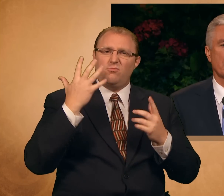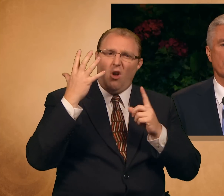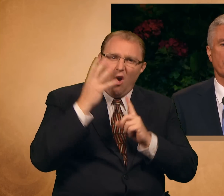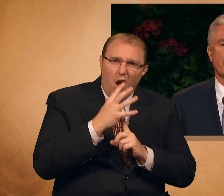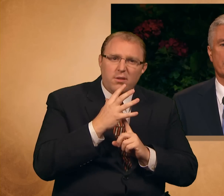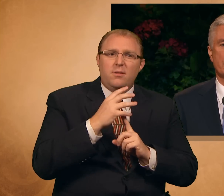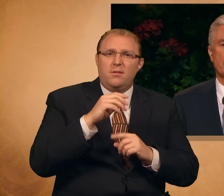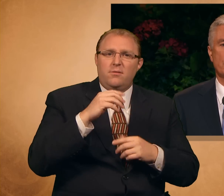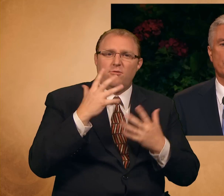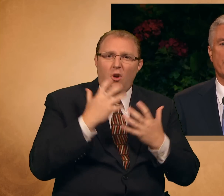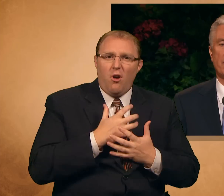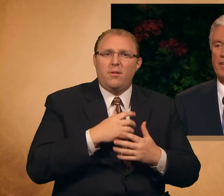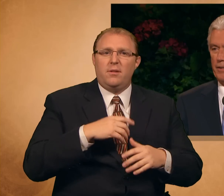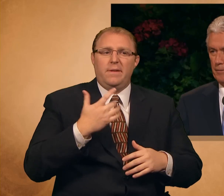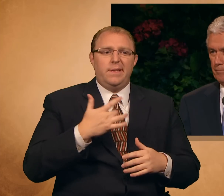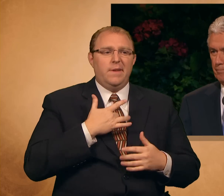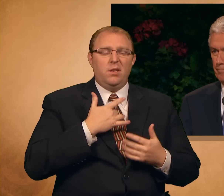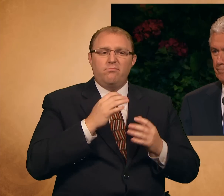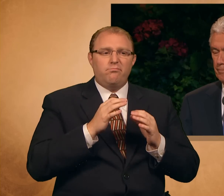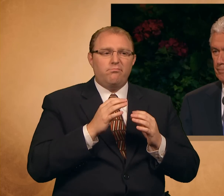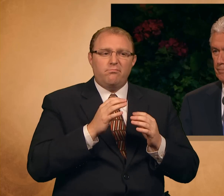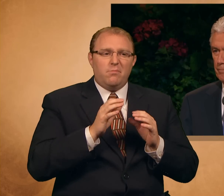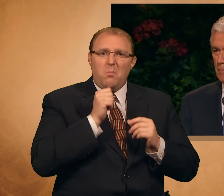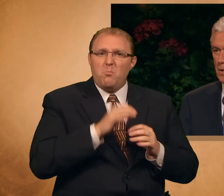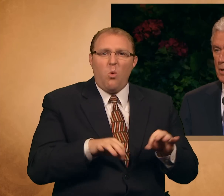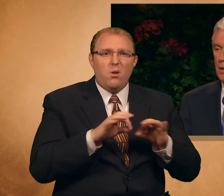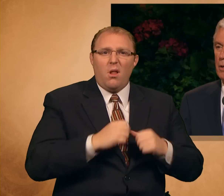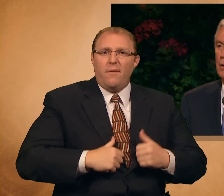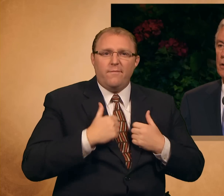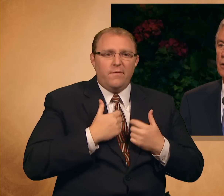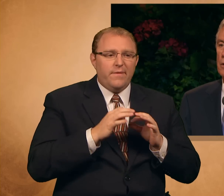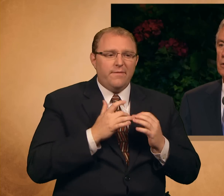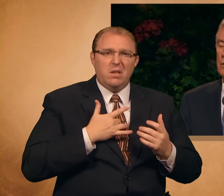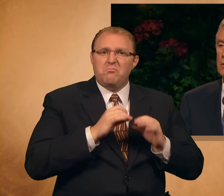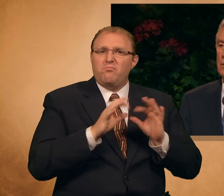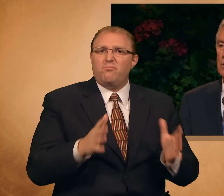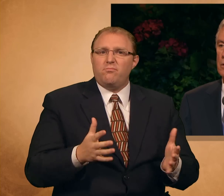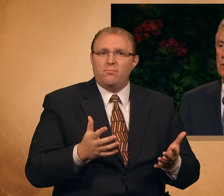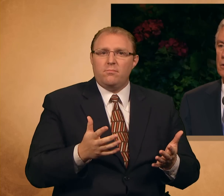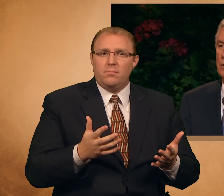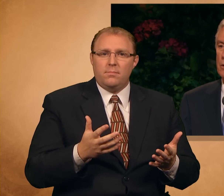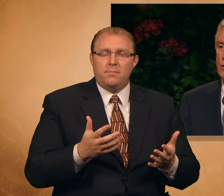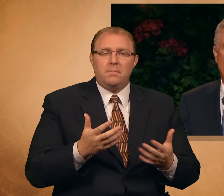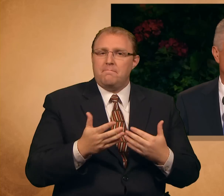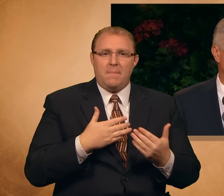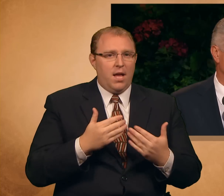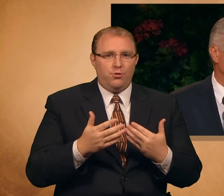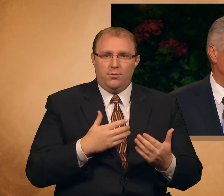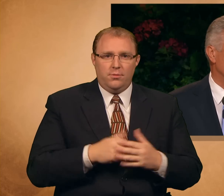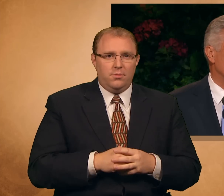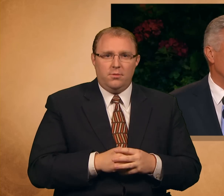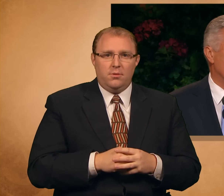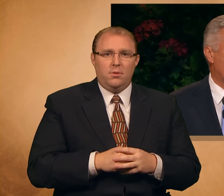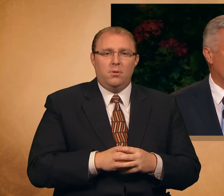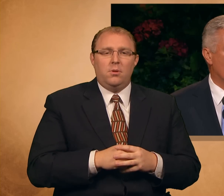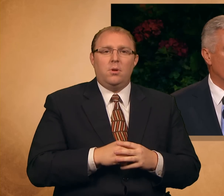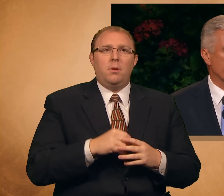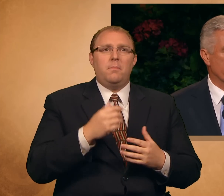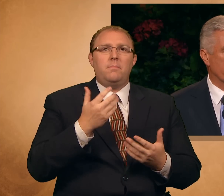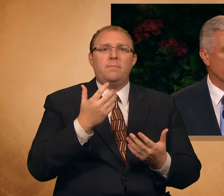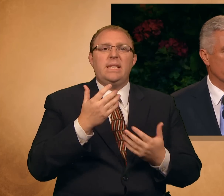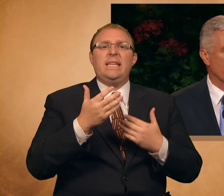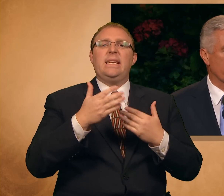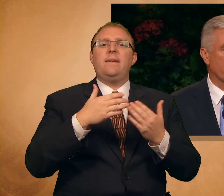insignificant you may feel, no matter how